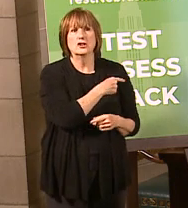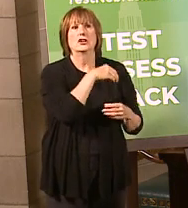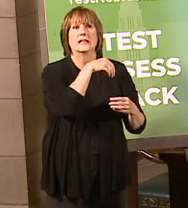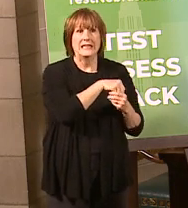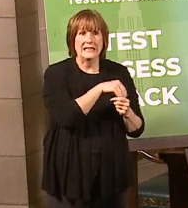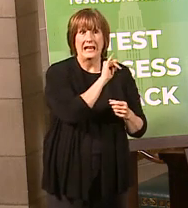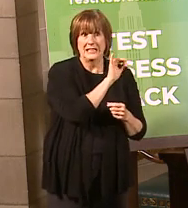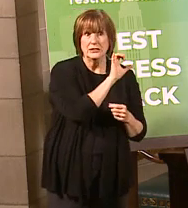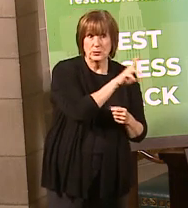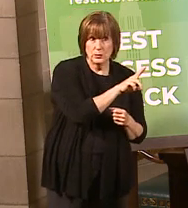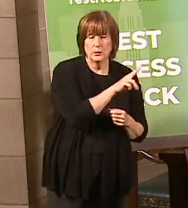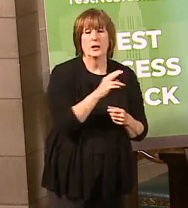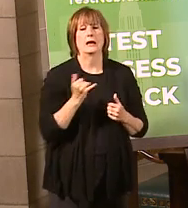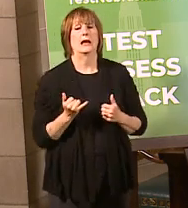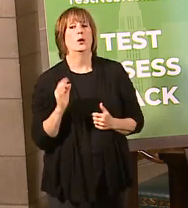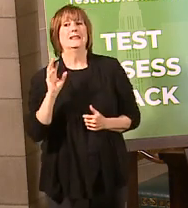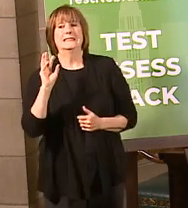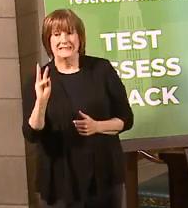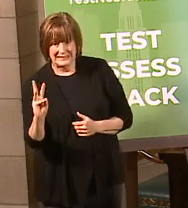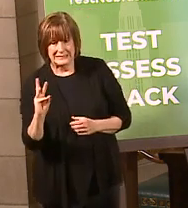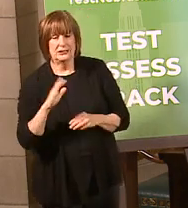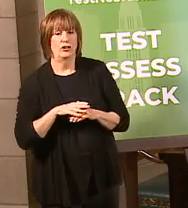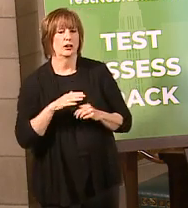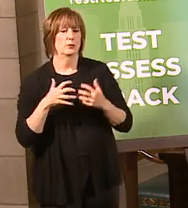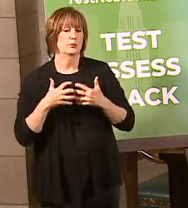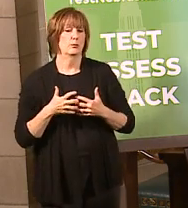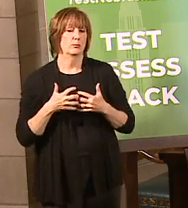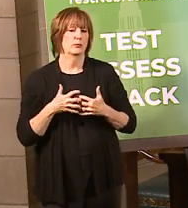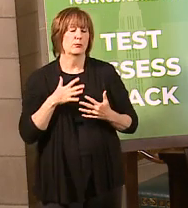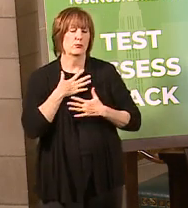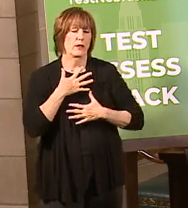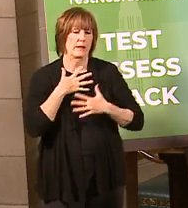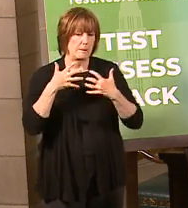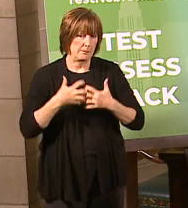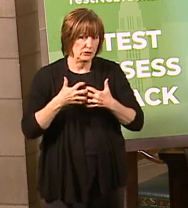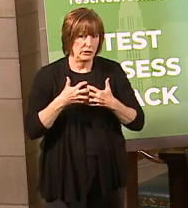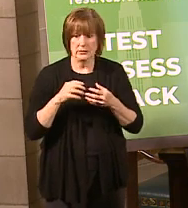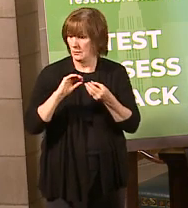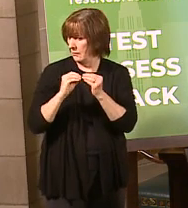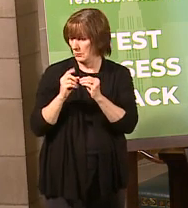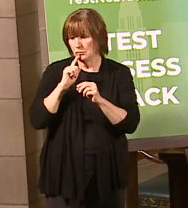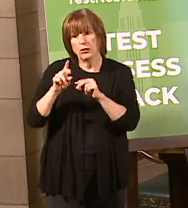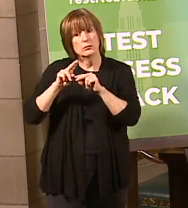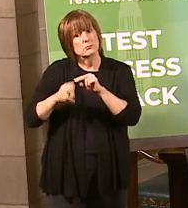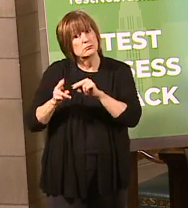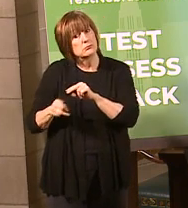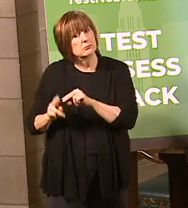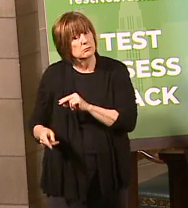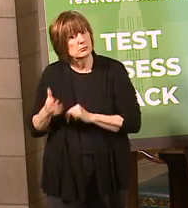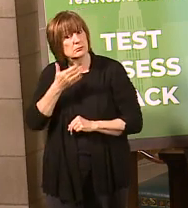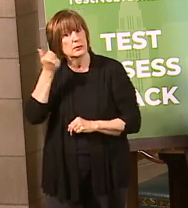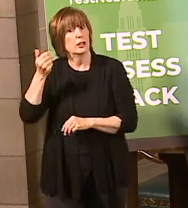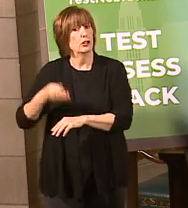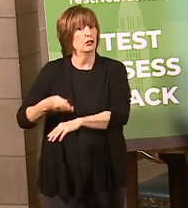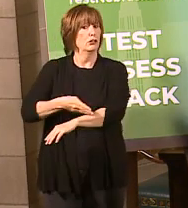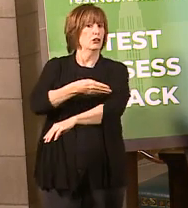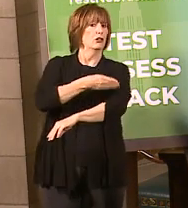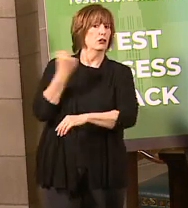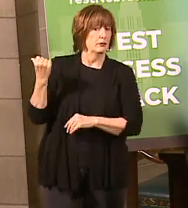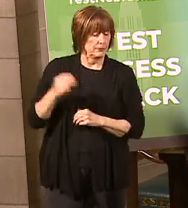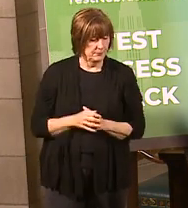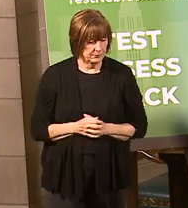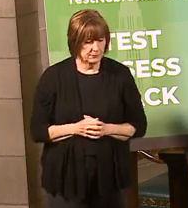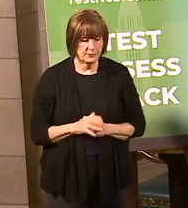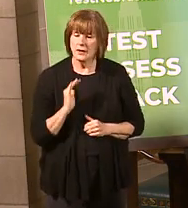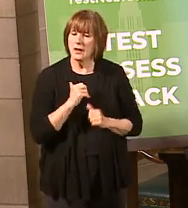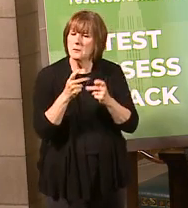ventilators is my recollection. today. Six now on ventilators. So, again, the numbers even there are declining. So, even in our